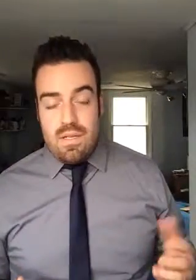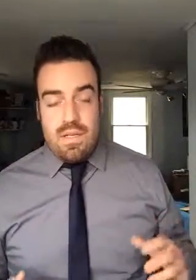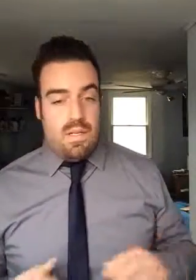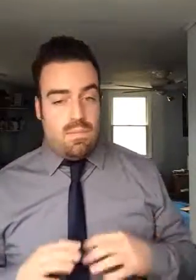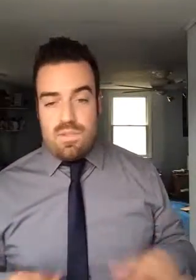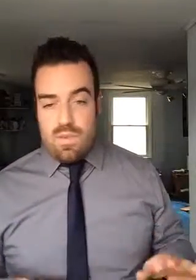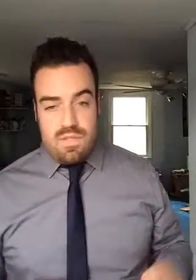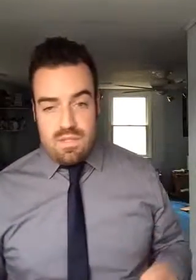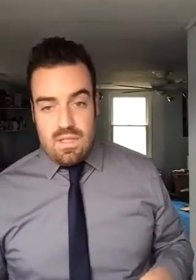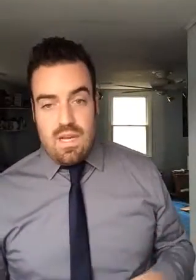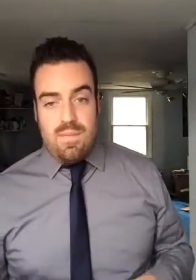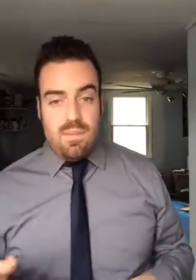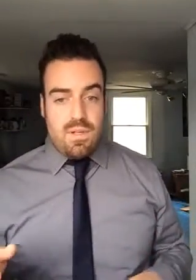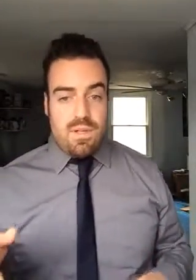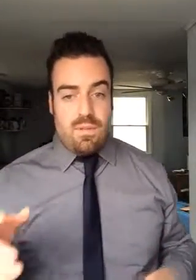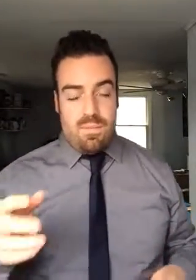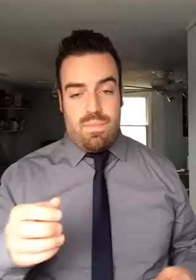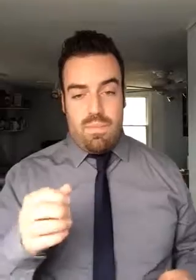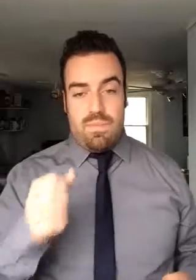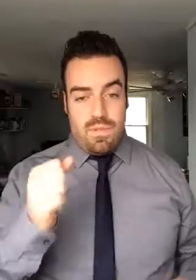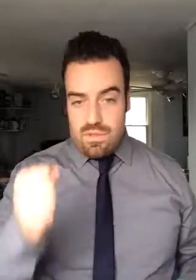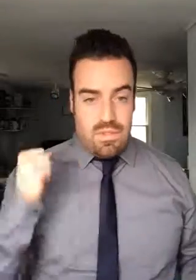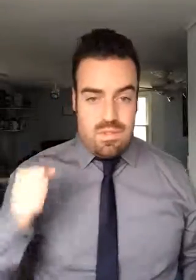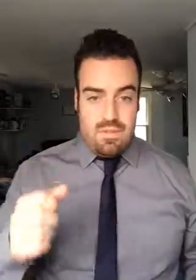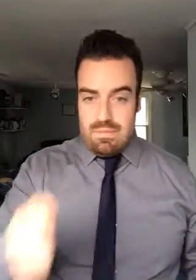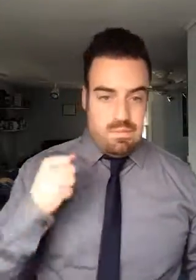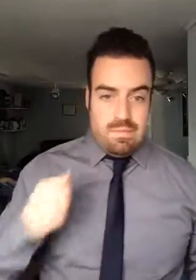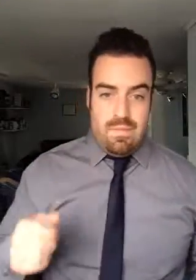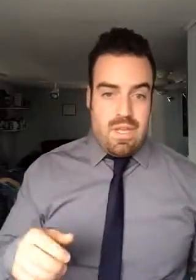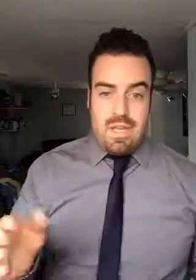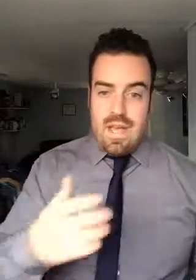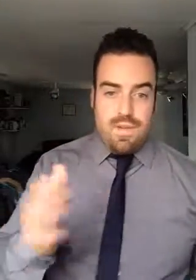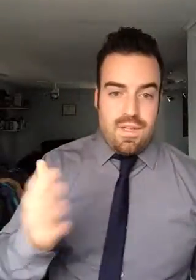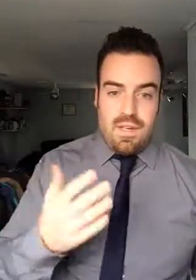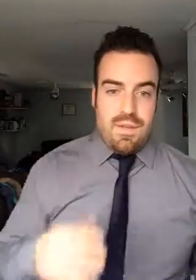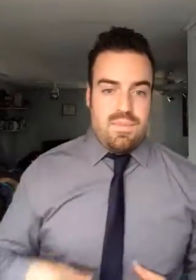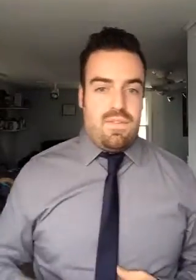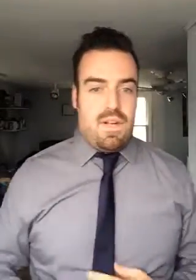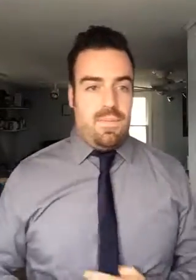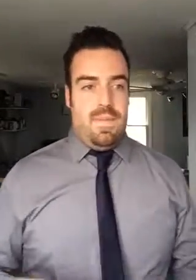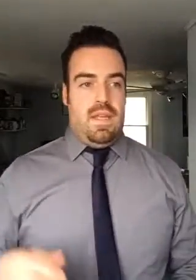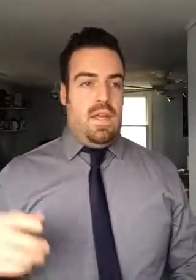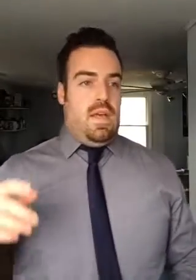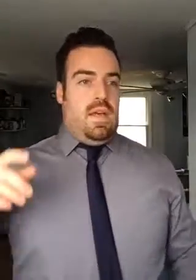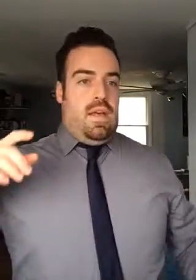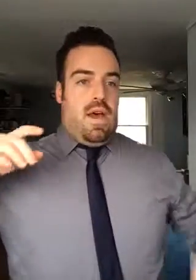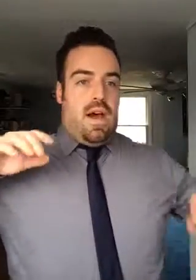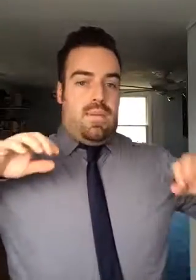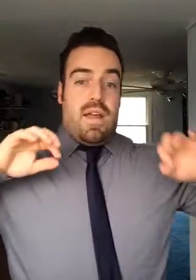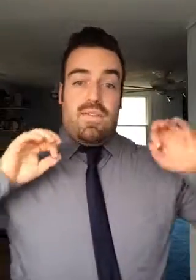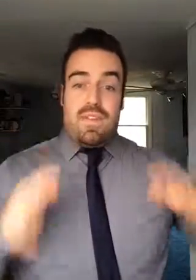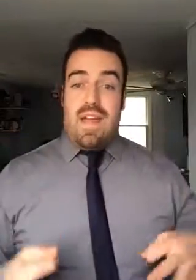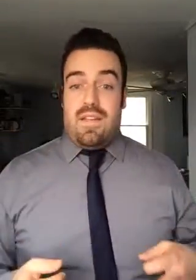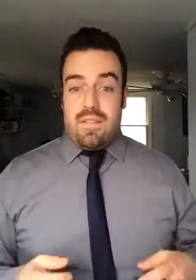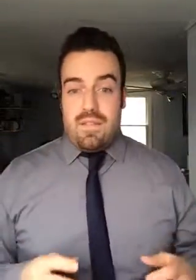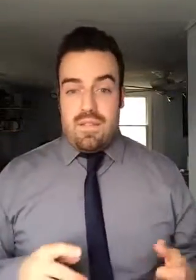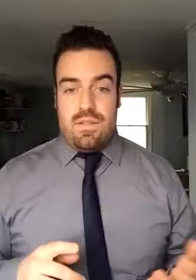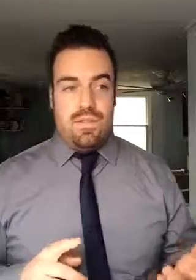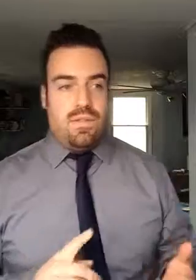much more easily. In the middle, they'll probably usually just yank it out, clean it up, shave it up. Now you have your tendons. So